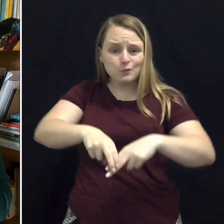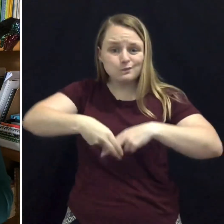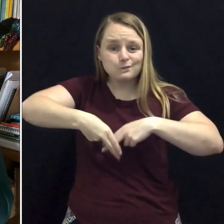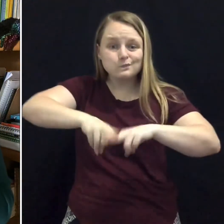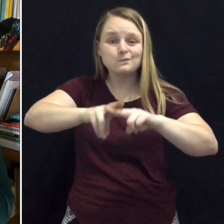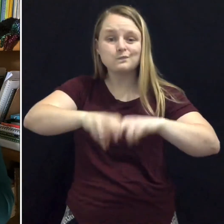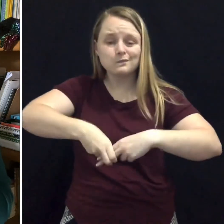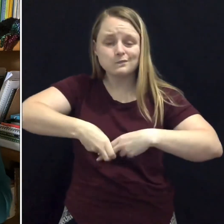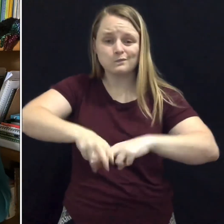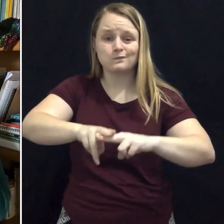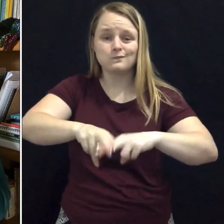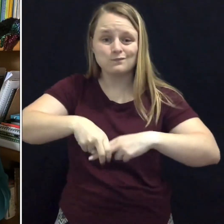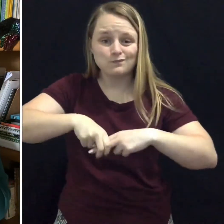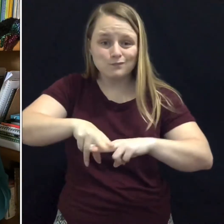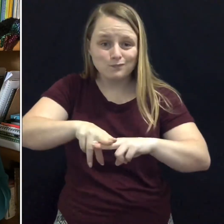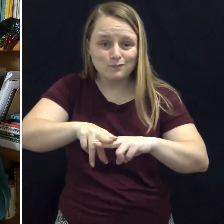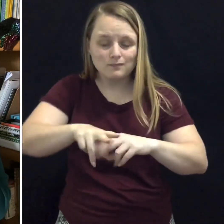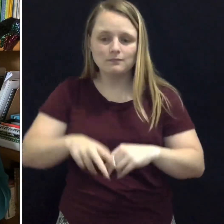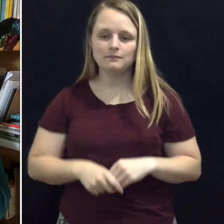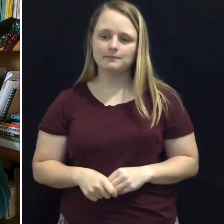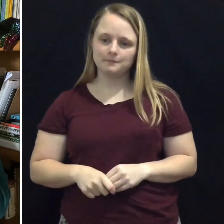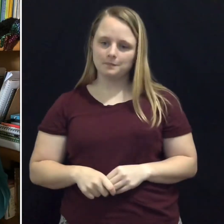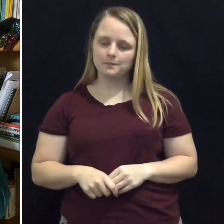children's tiny, tiny swing.